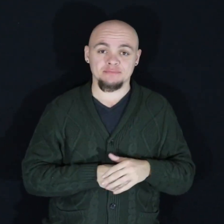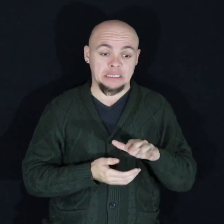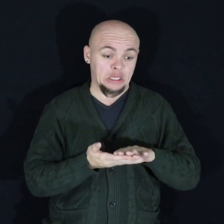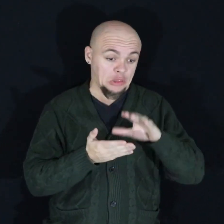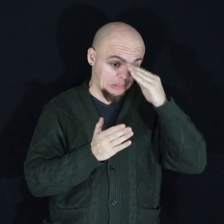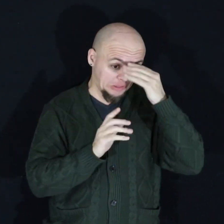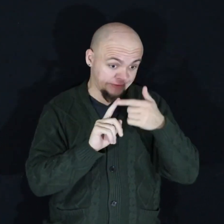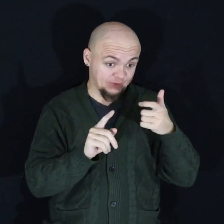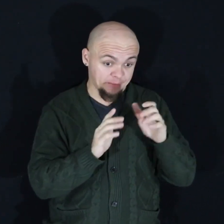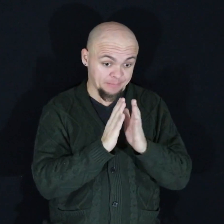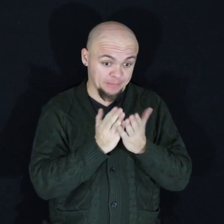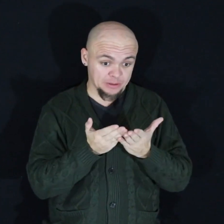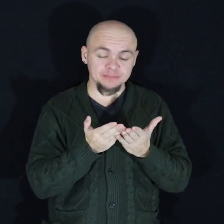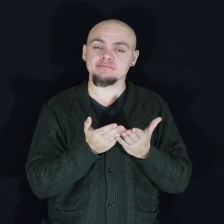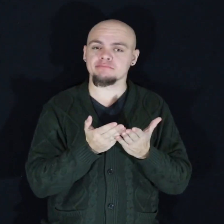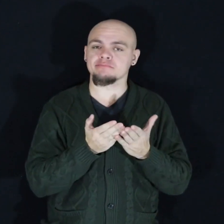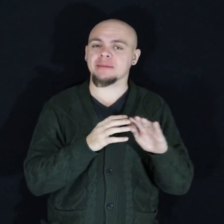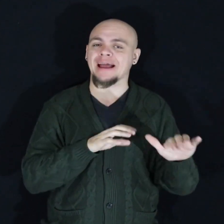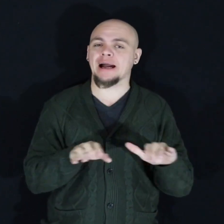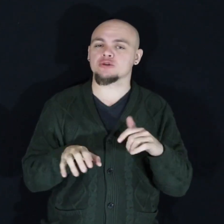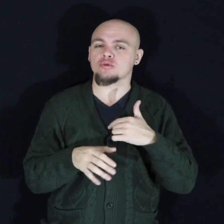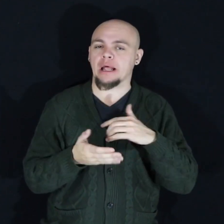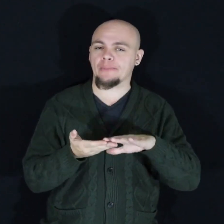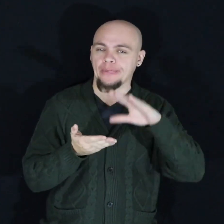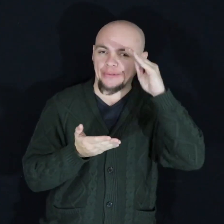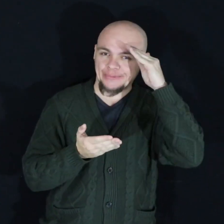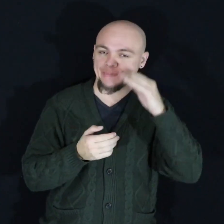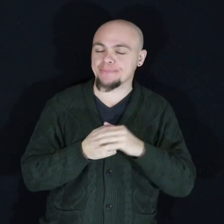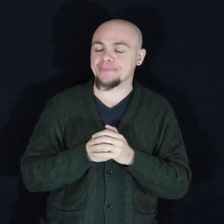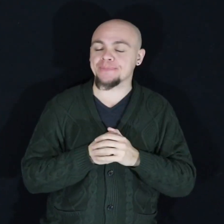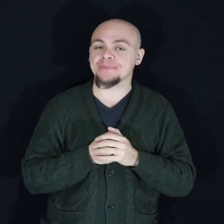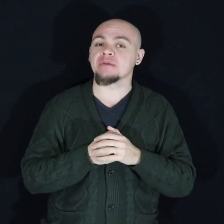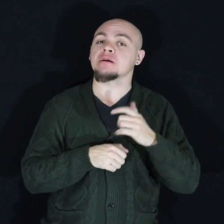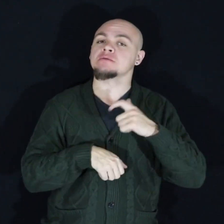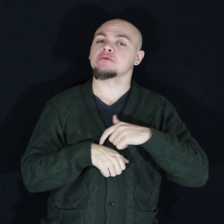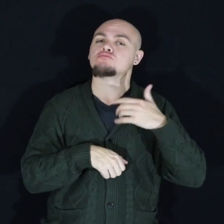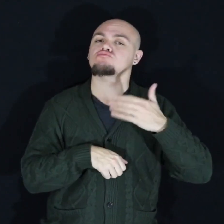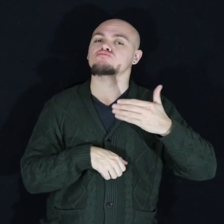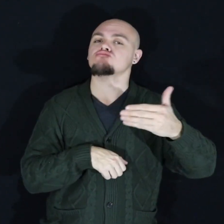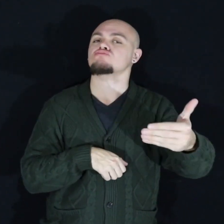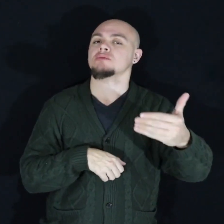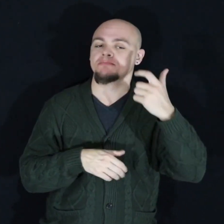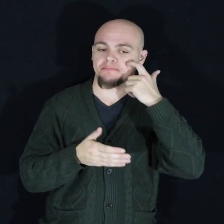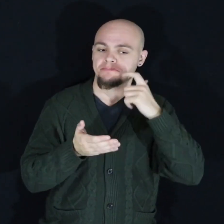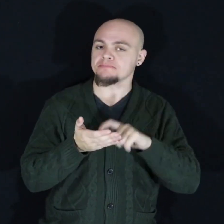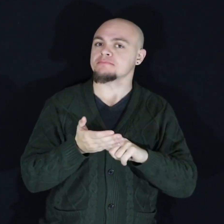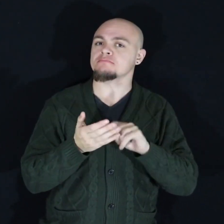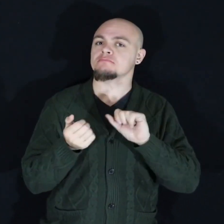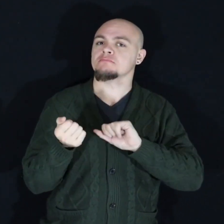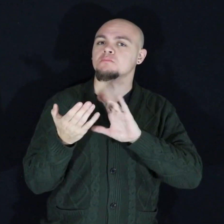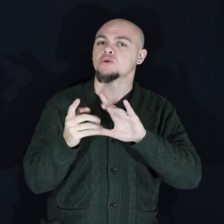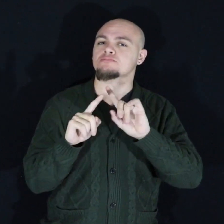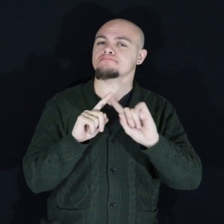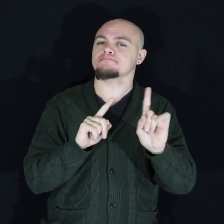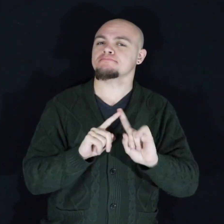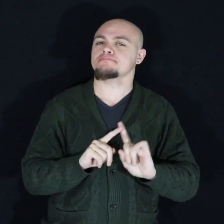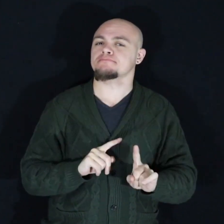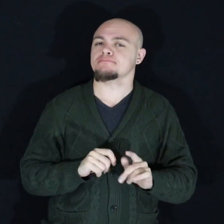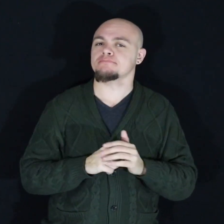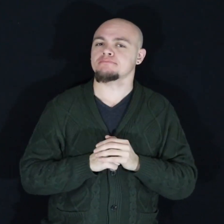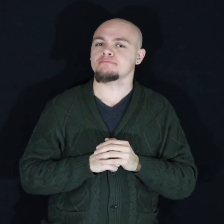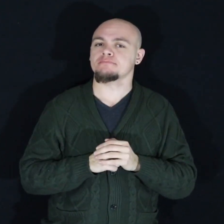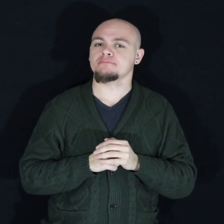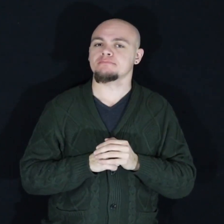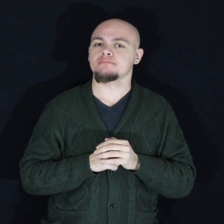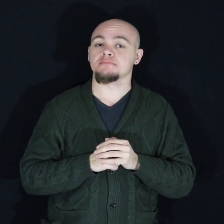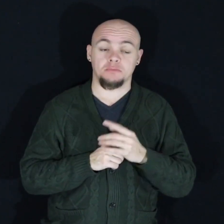books I was going to learn through action along the way I've discovered many approaches but the one that stuck